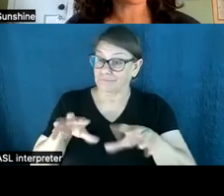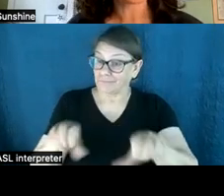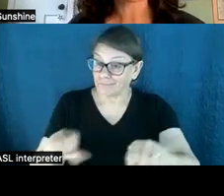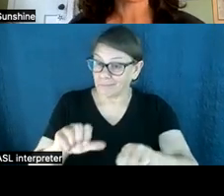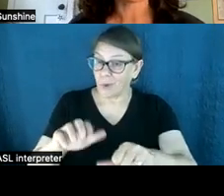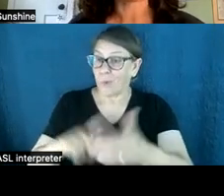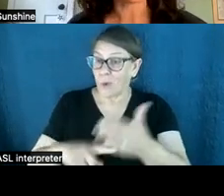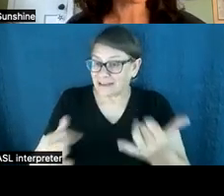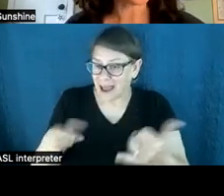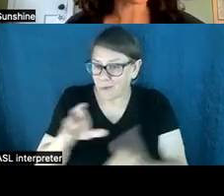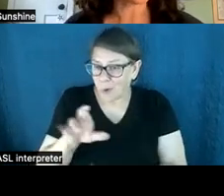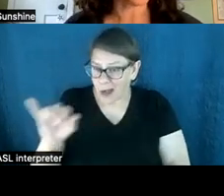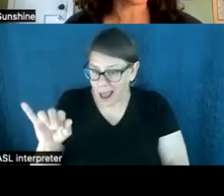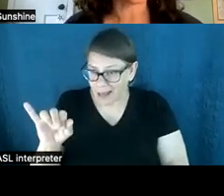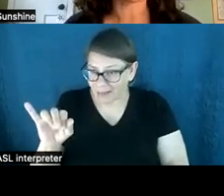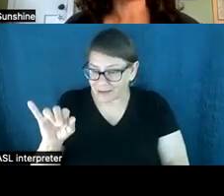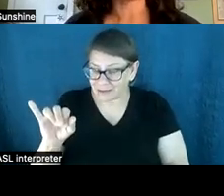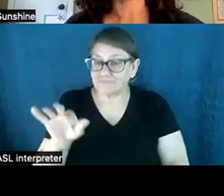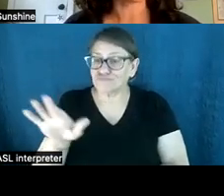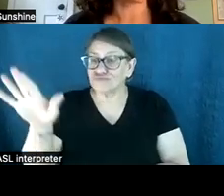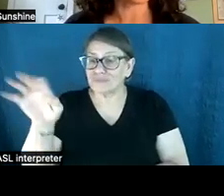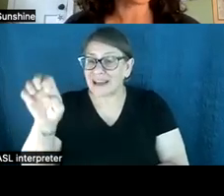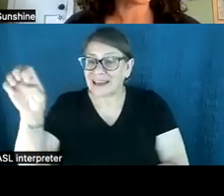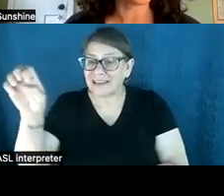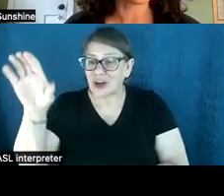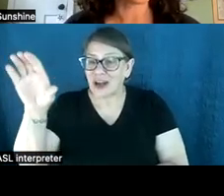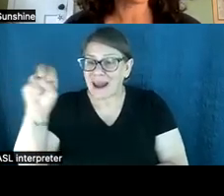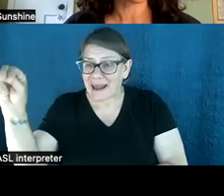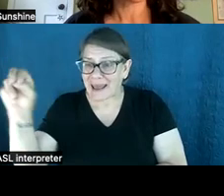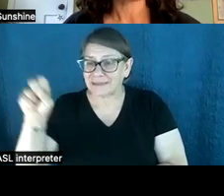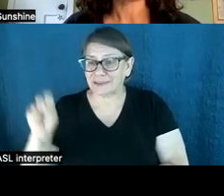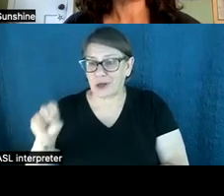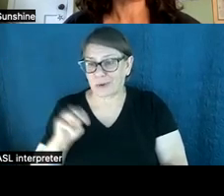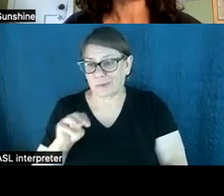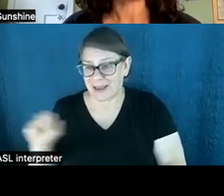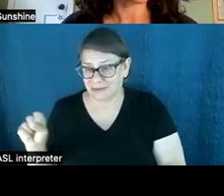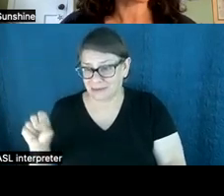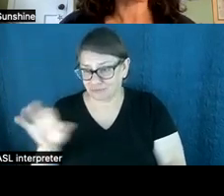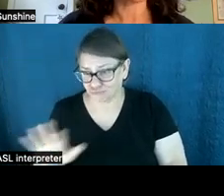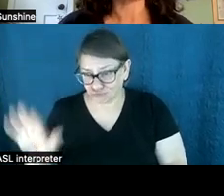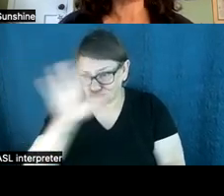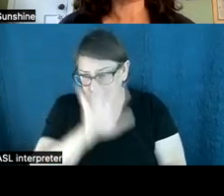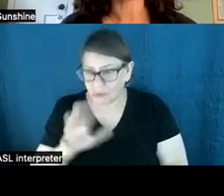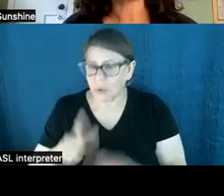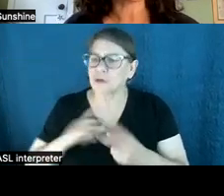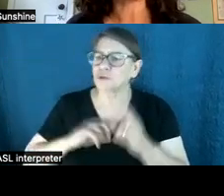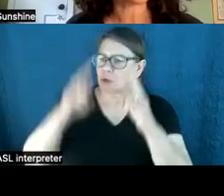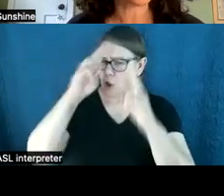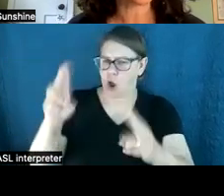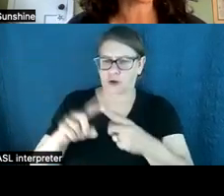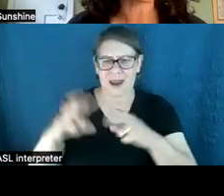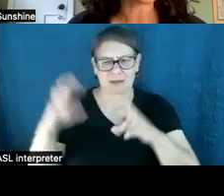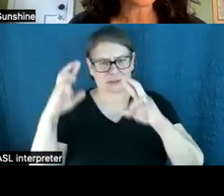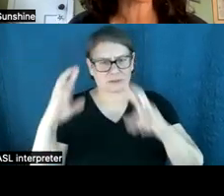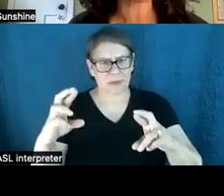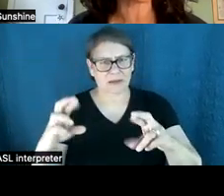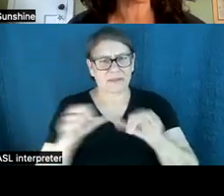Island into eastern Connecticut and southern Massachusetts. We want to honor and respect the enduring